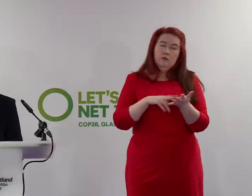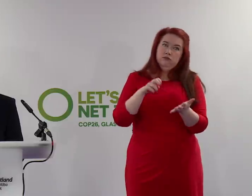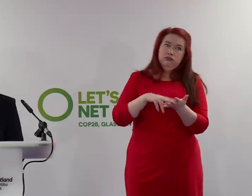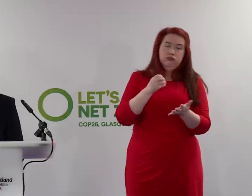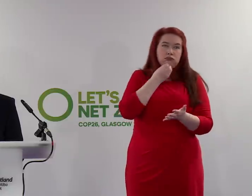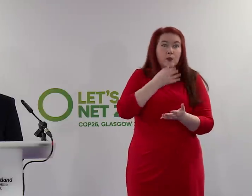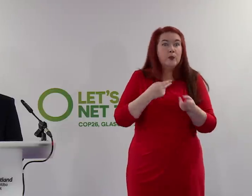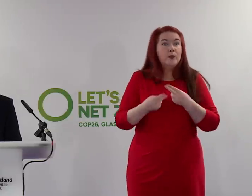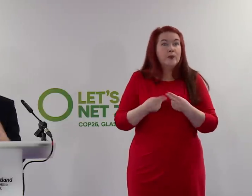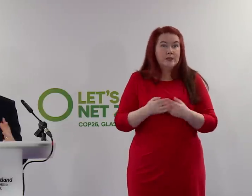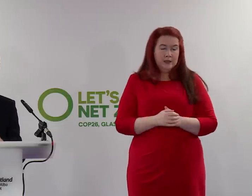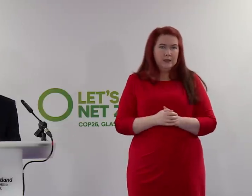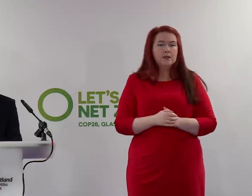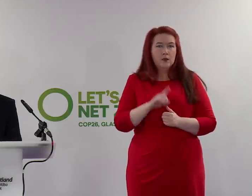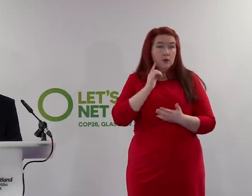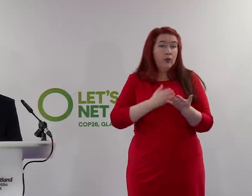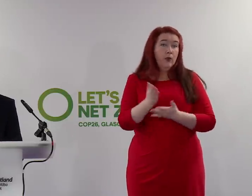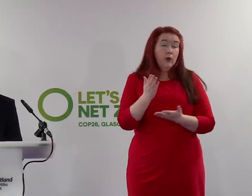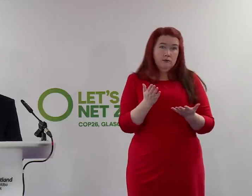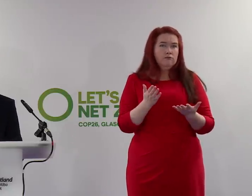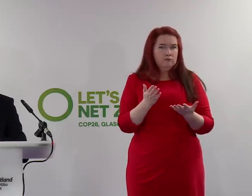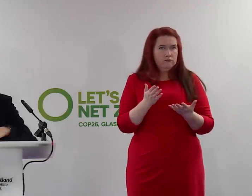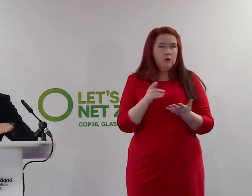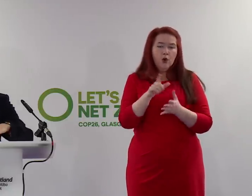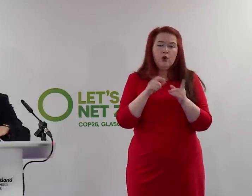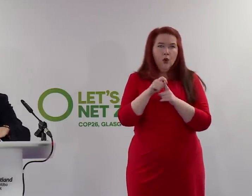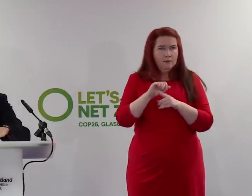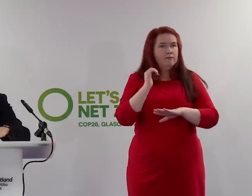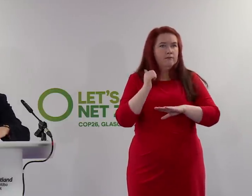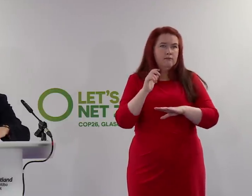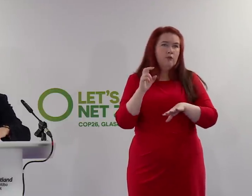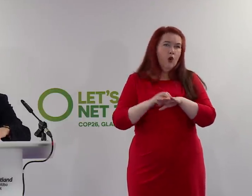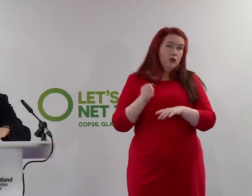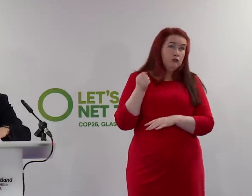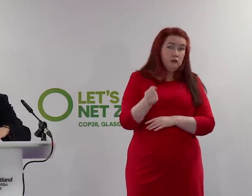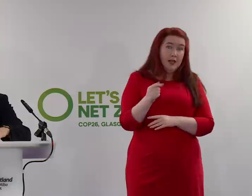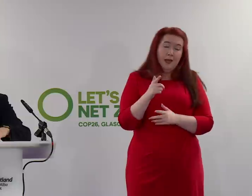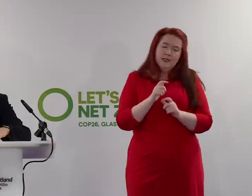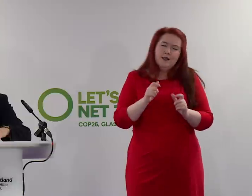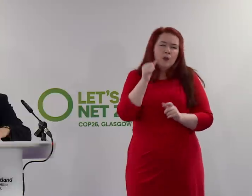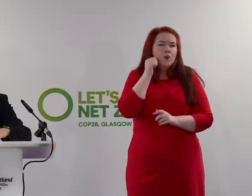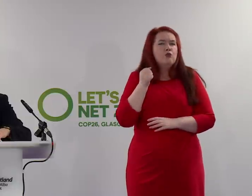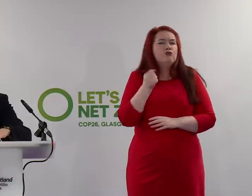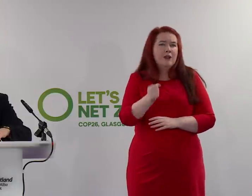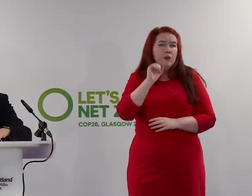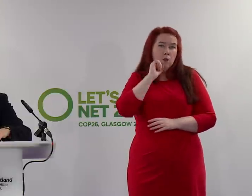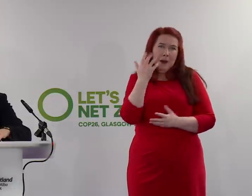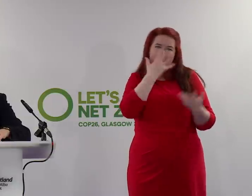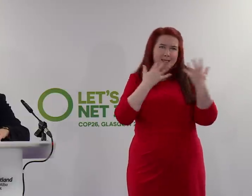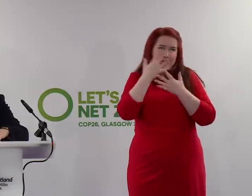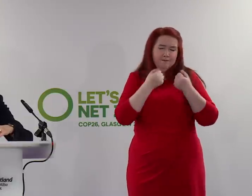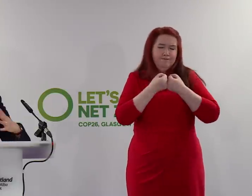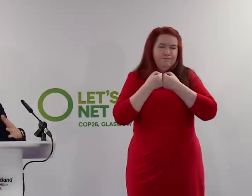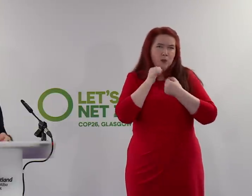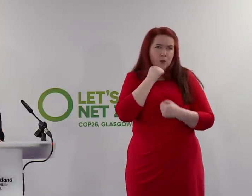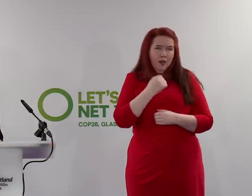Services during COP or at all, for that matter. But we do know that trains are still likely to be busy. Working from